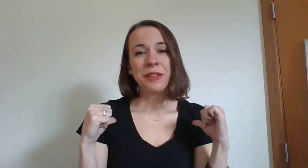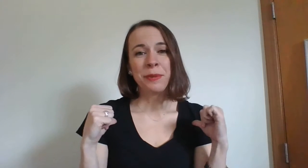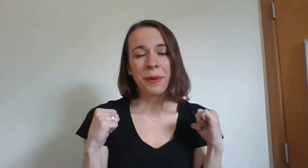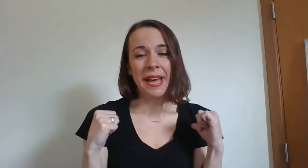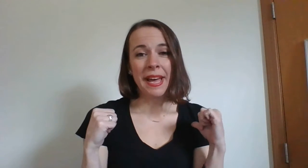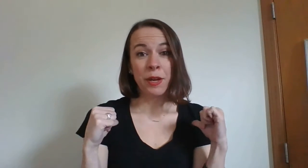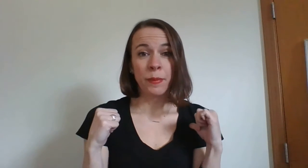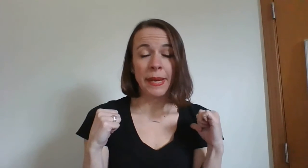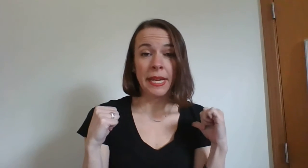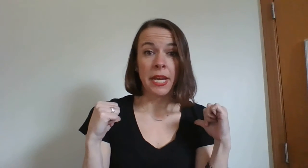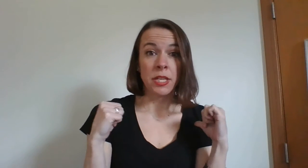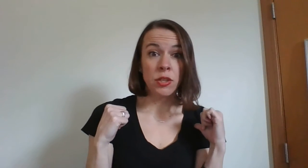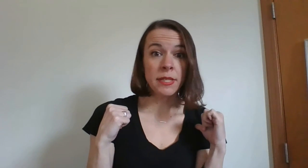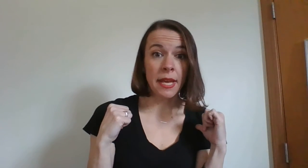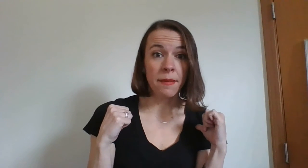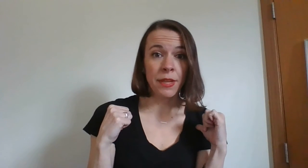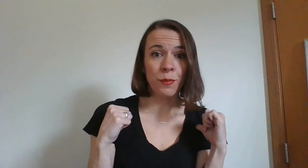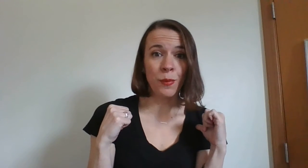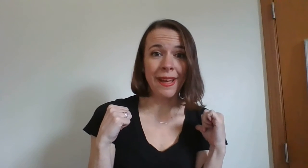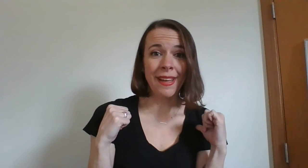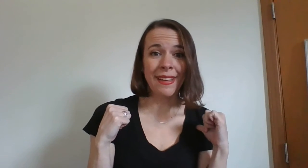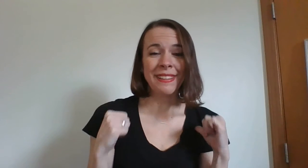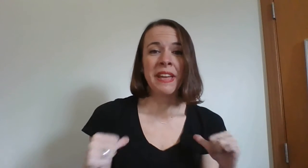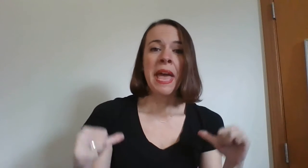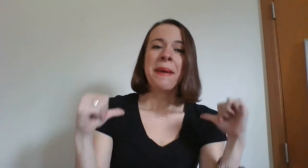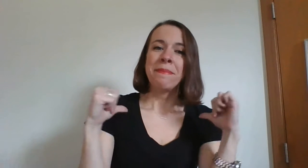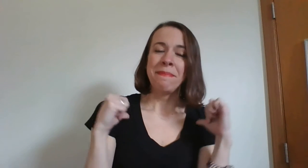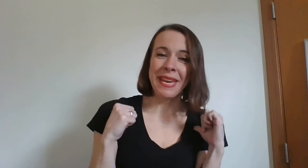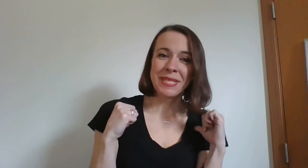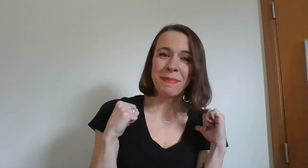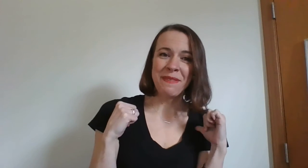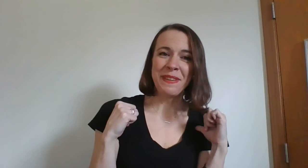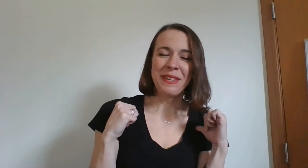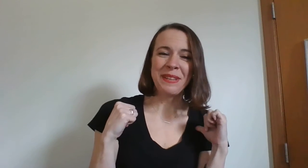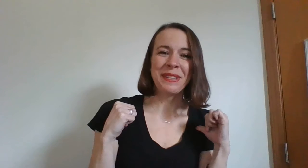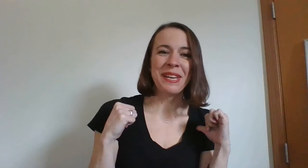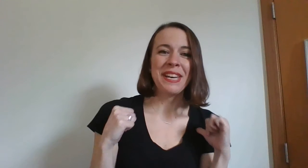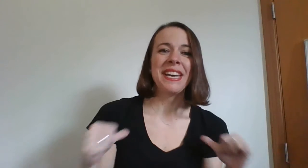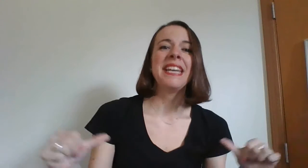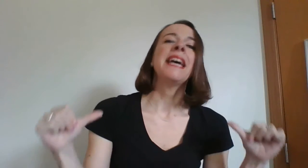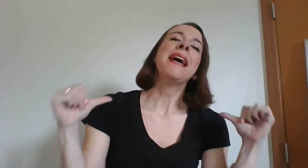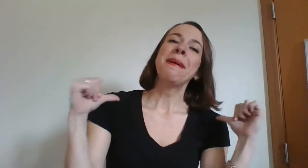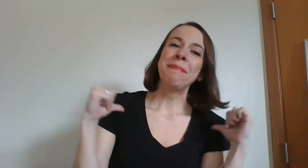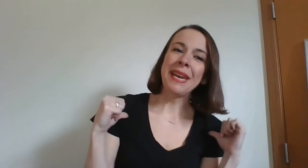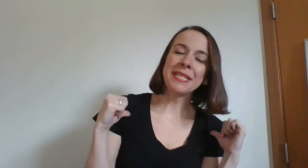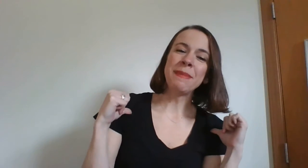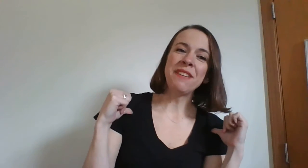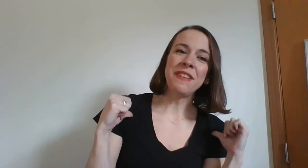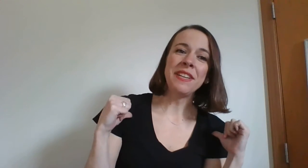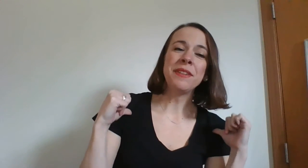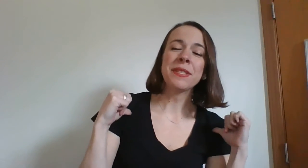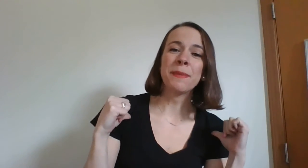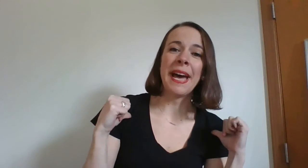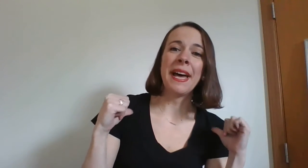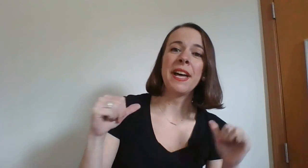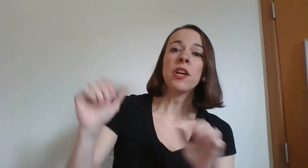proud when I do something well makes me feel good makes me feel swell